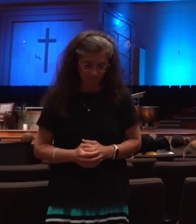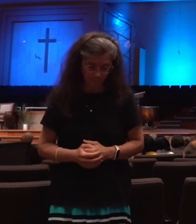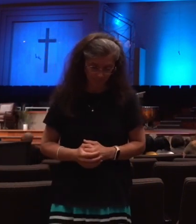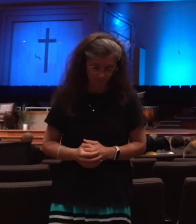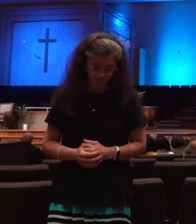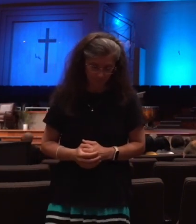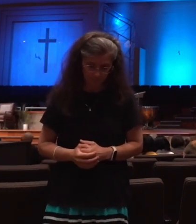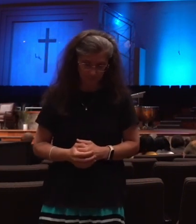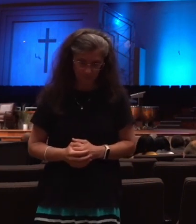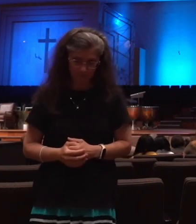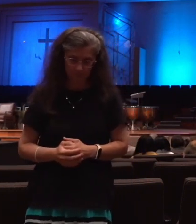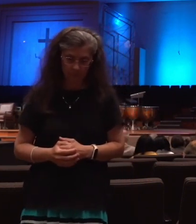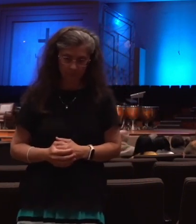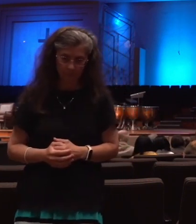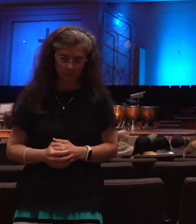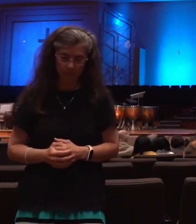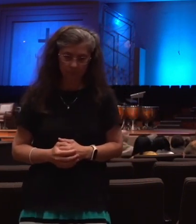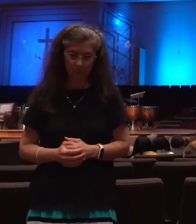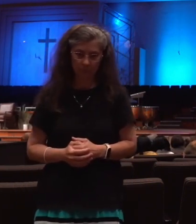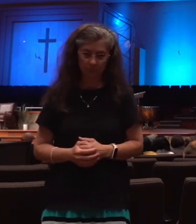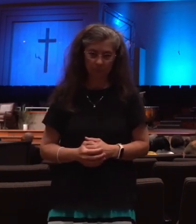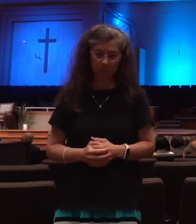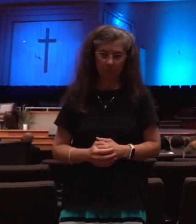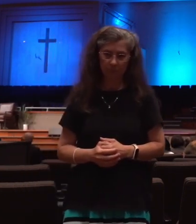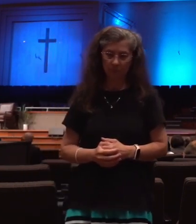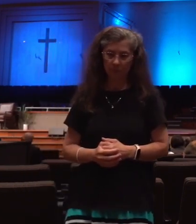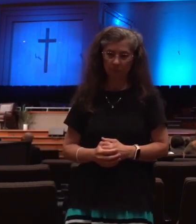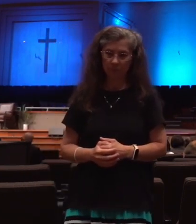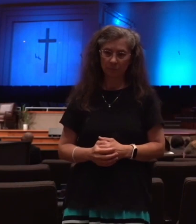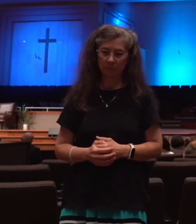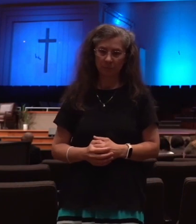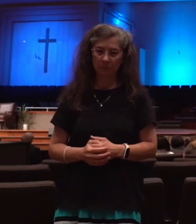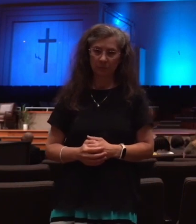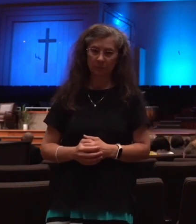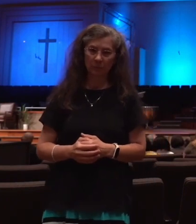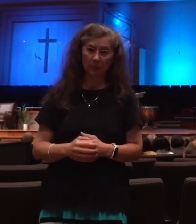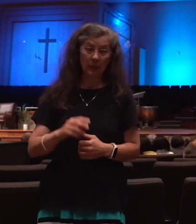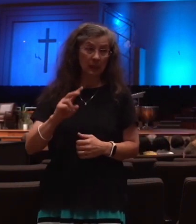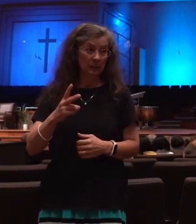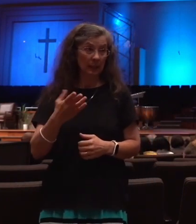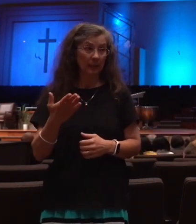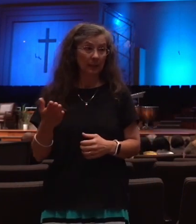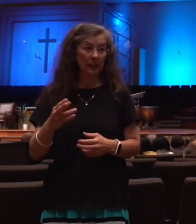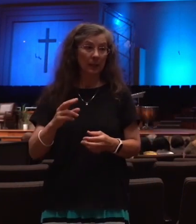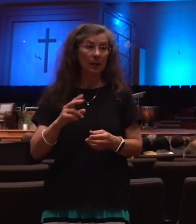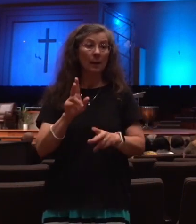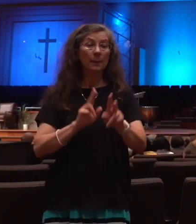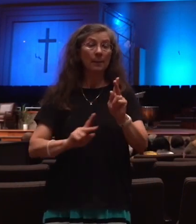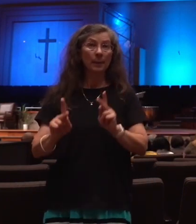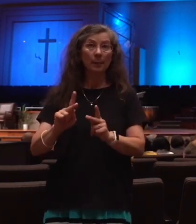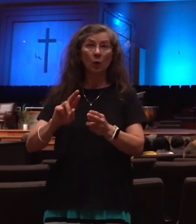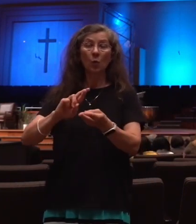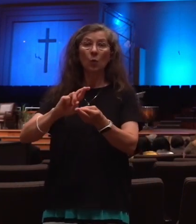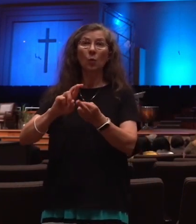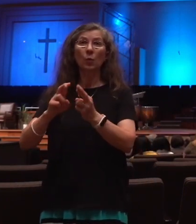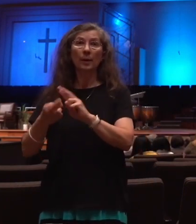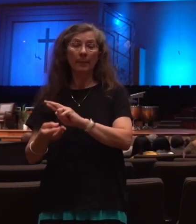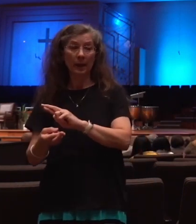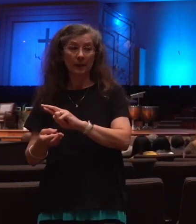And then the second thing is this, repentance of the people. Retribution of the nations, but